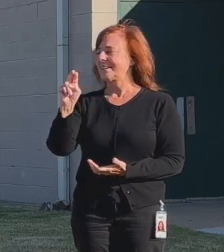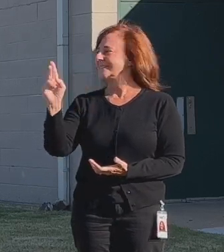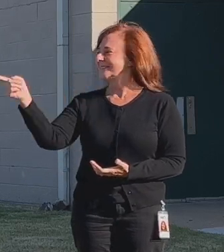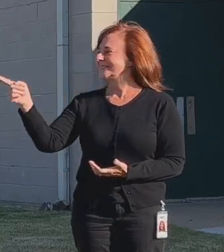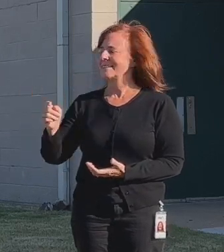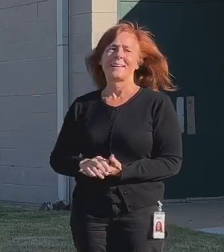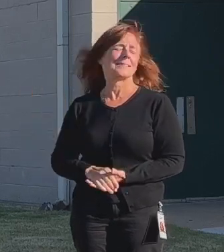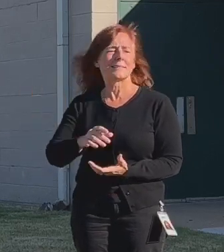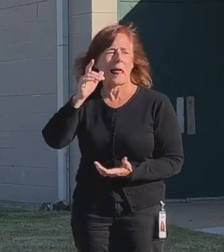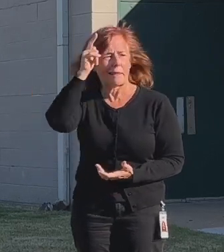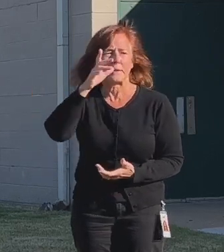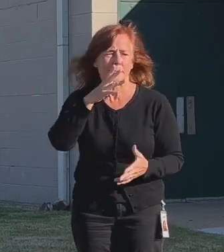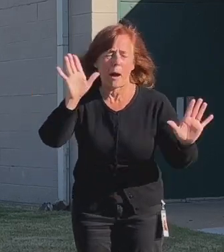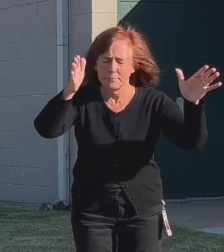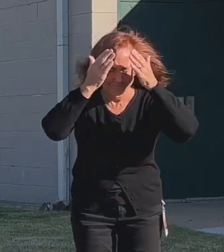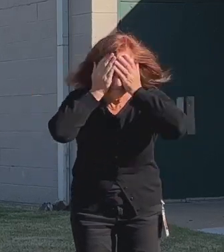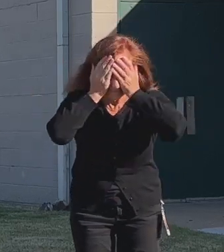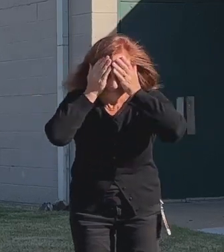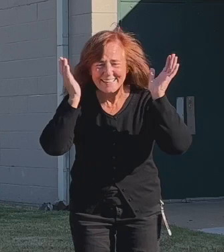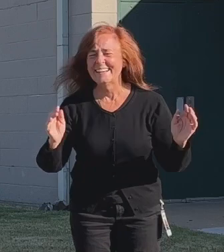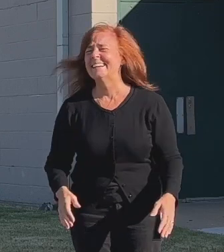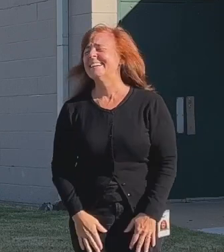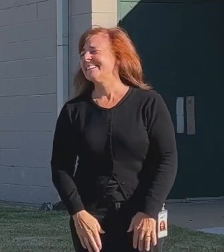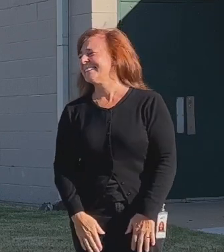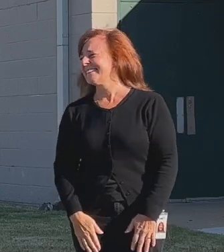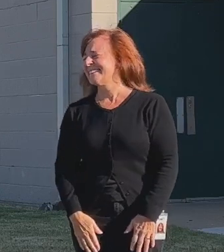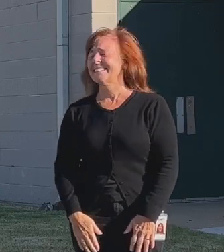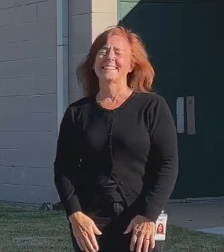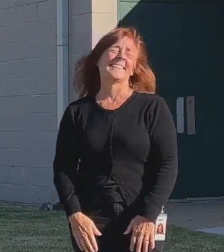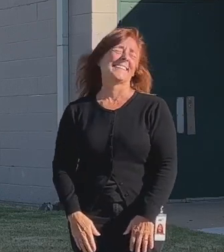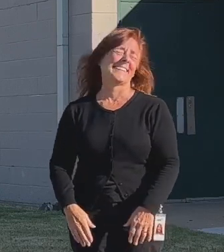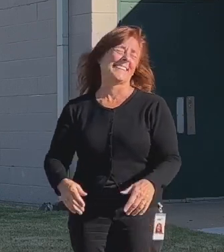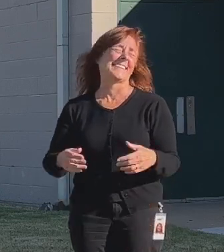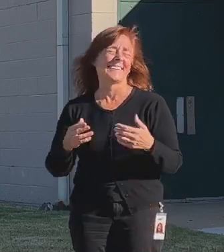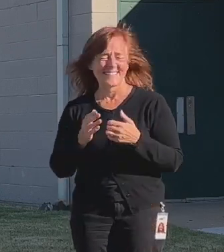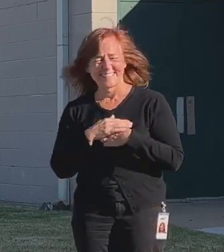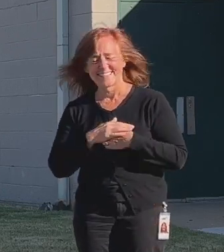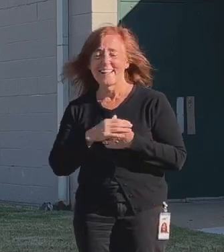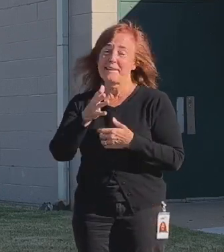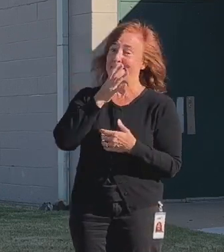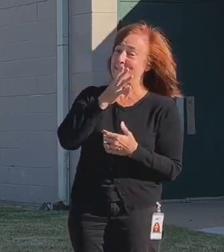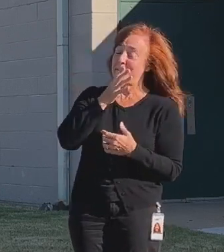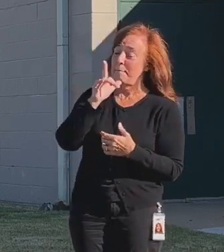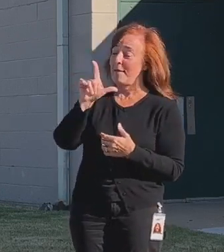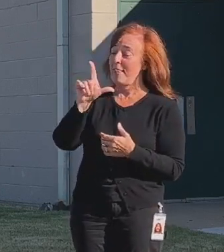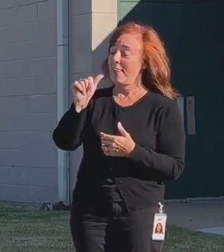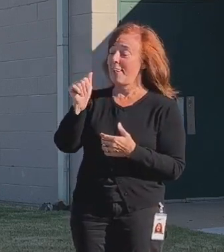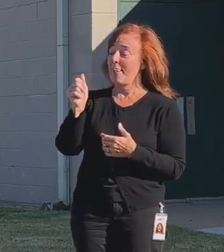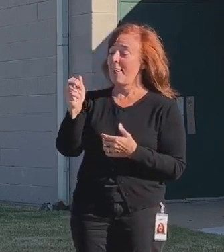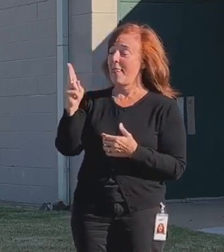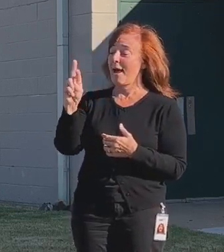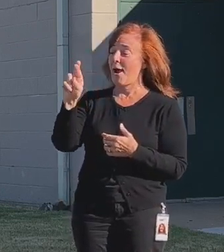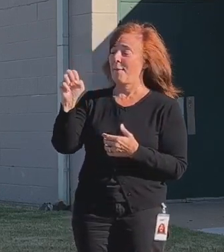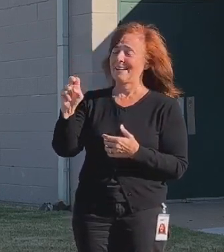Oh, Lauren, yeah. I said Lincoln, who is a big part of the museum here. It's Lauren. No problem.